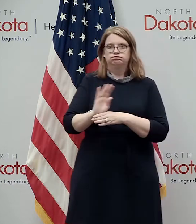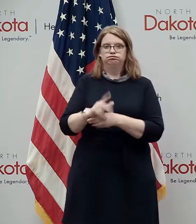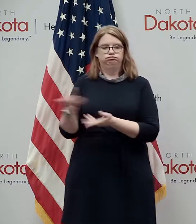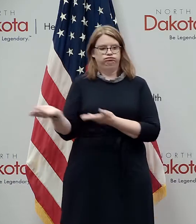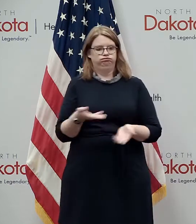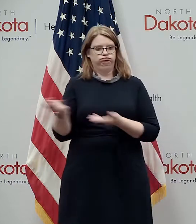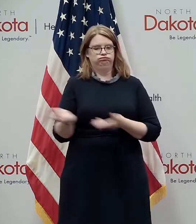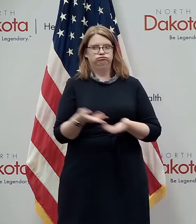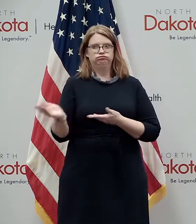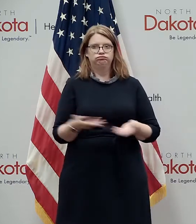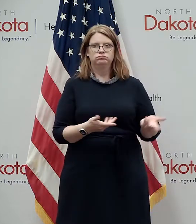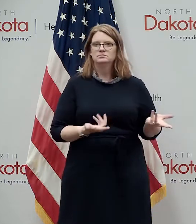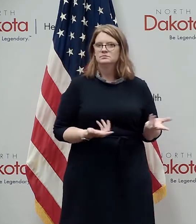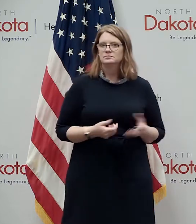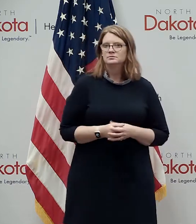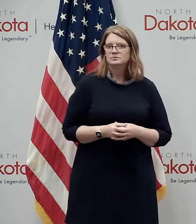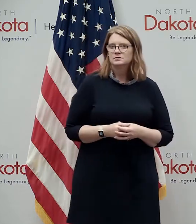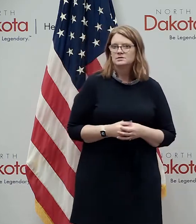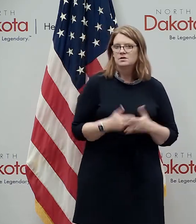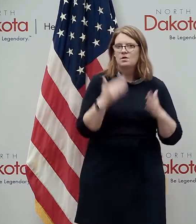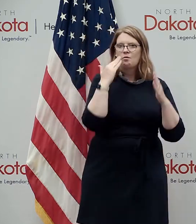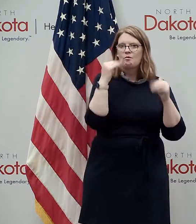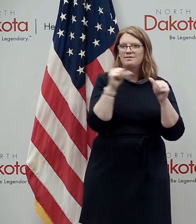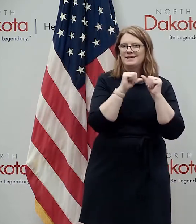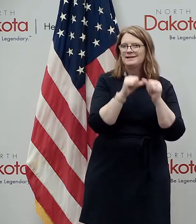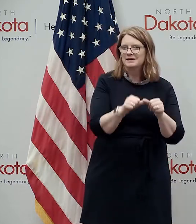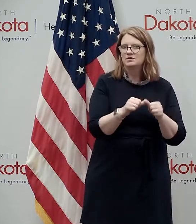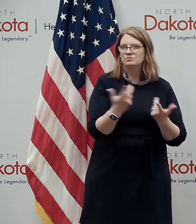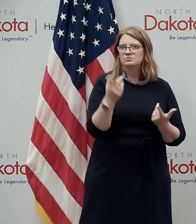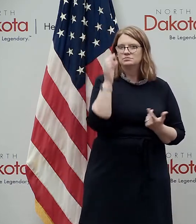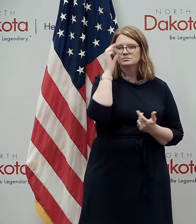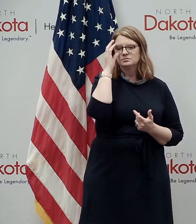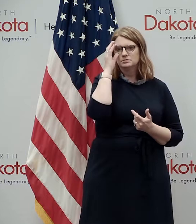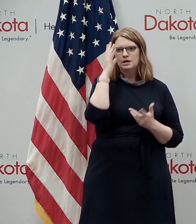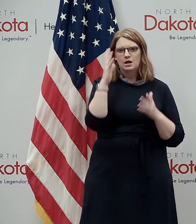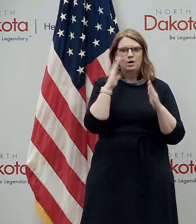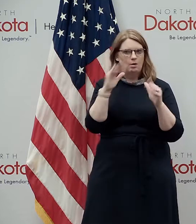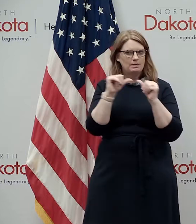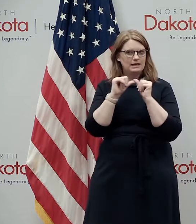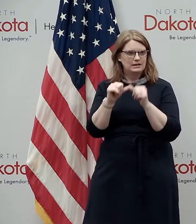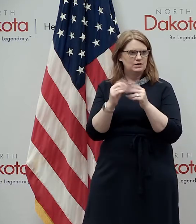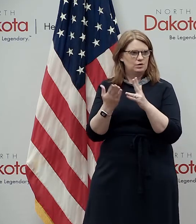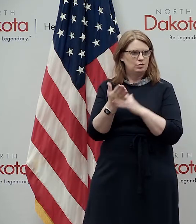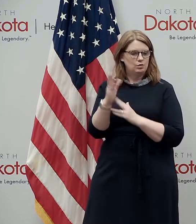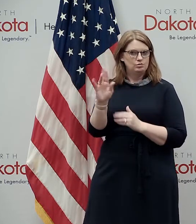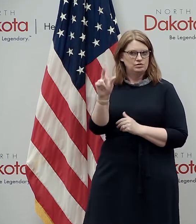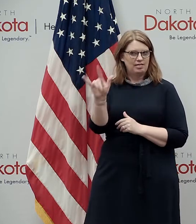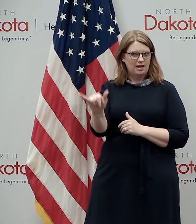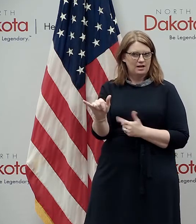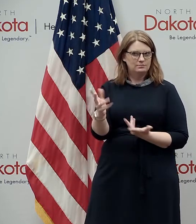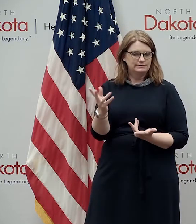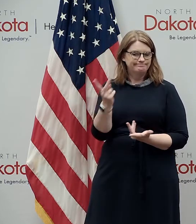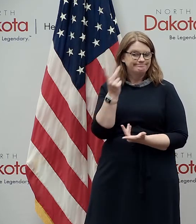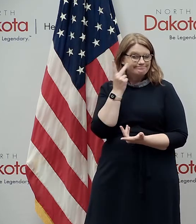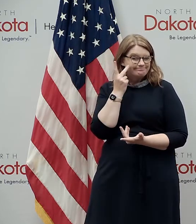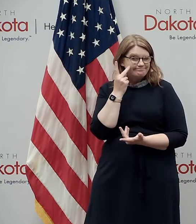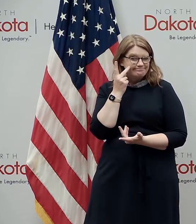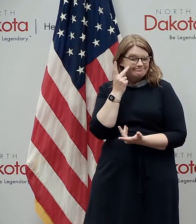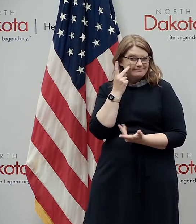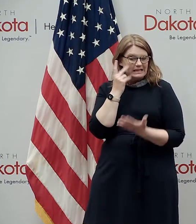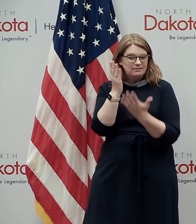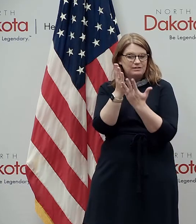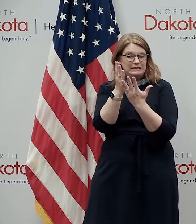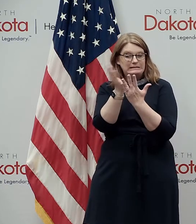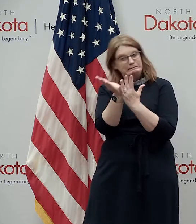of these groups are really back and hopefully they can just keep doing great business like that through july while we continue to assess whether we go that